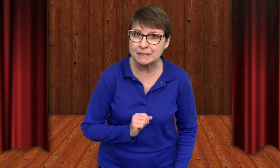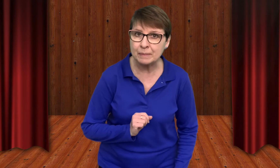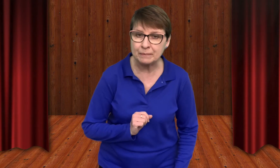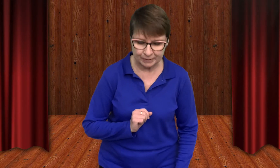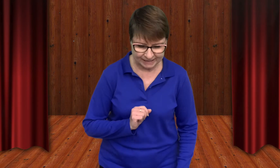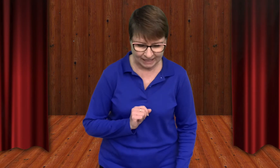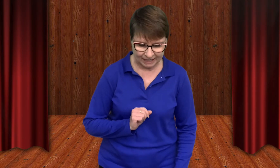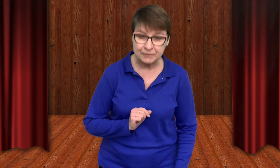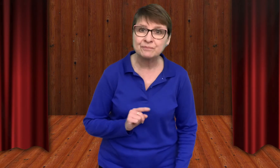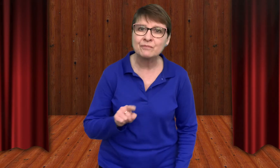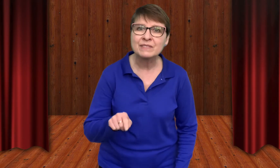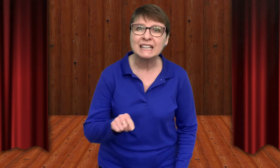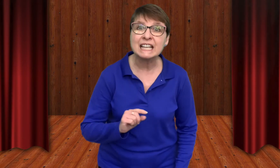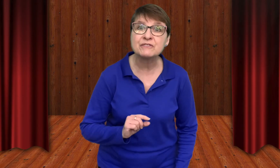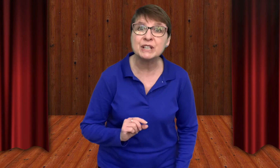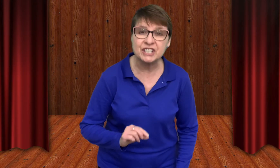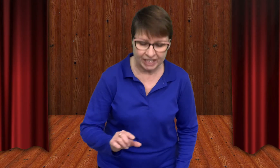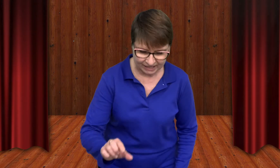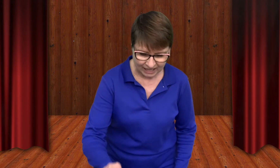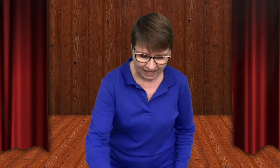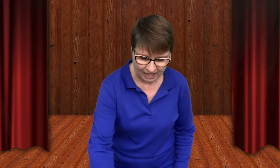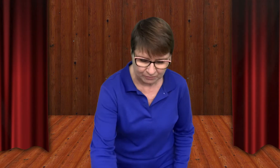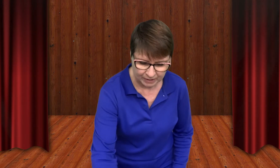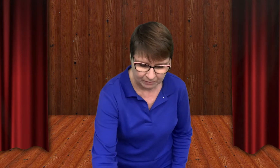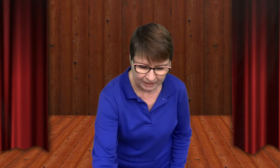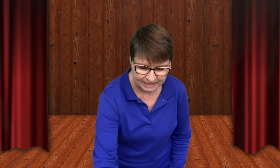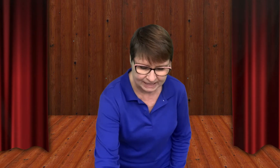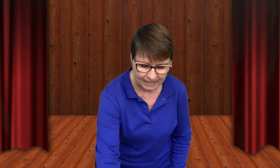of paper inside. Let's reach in and read what it says.